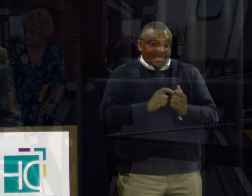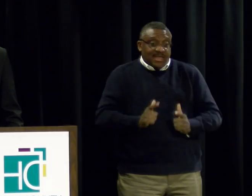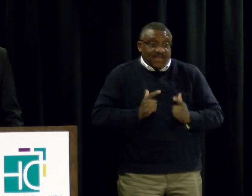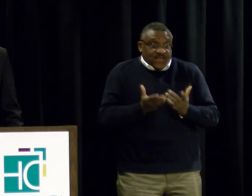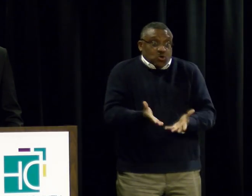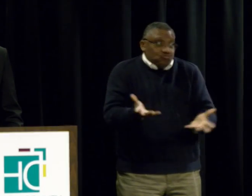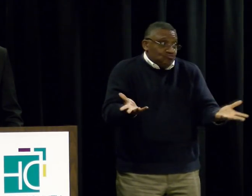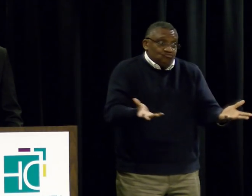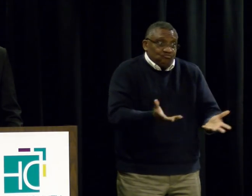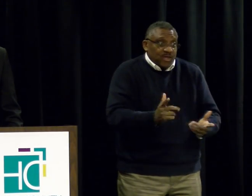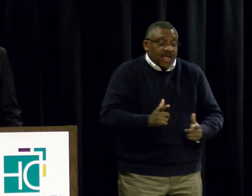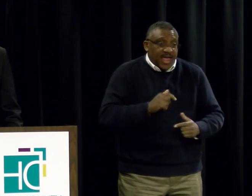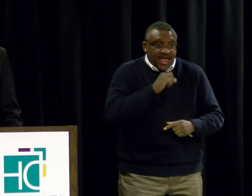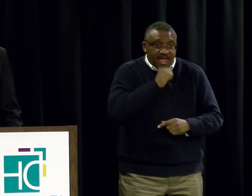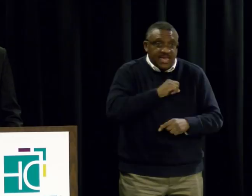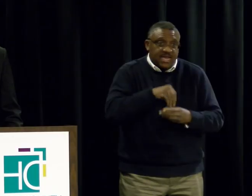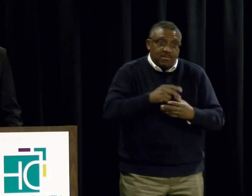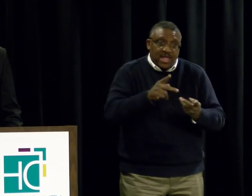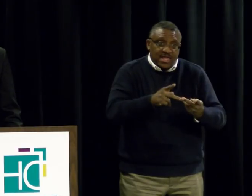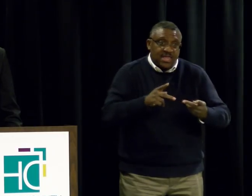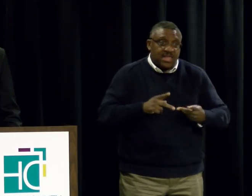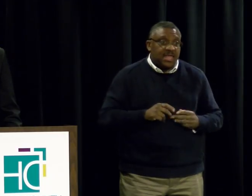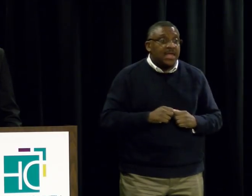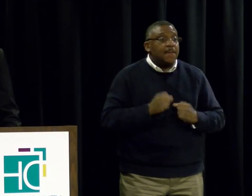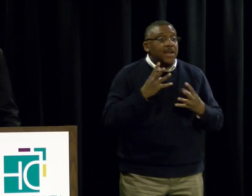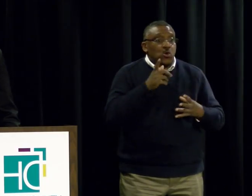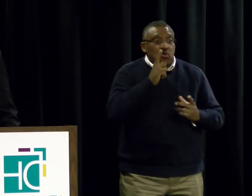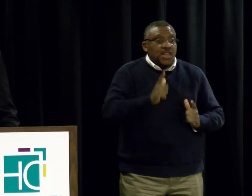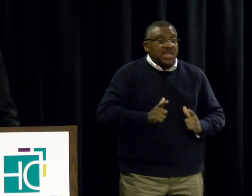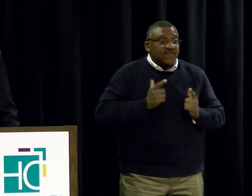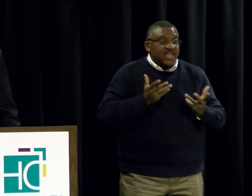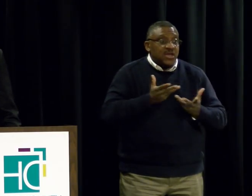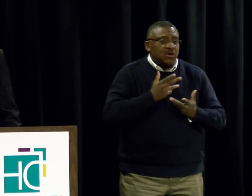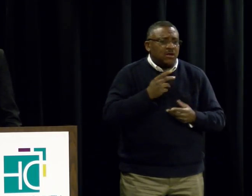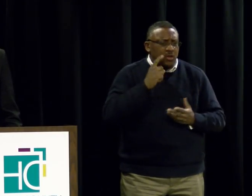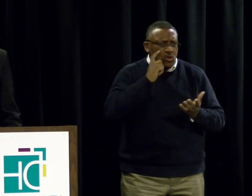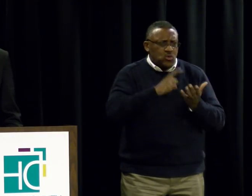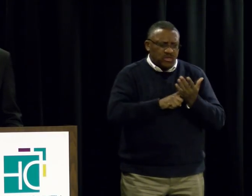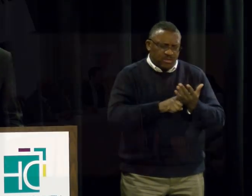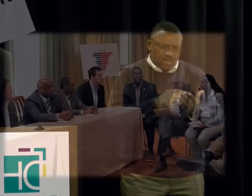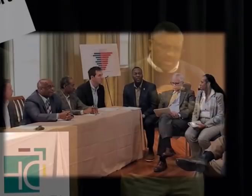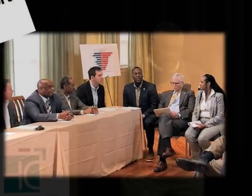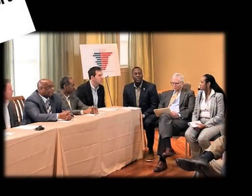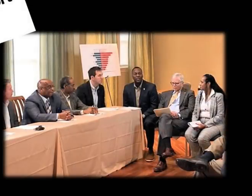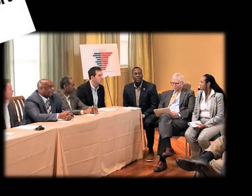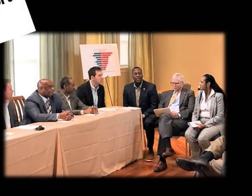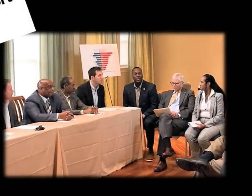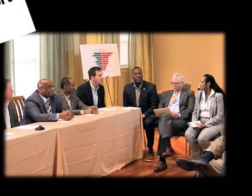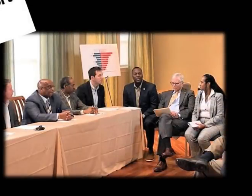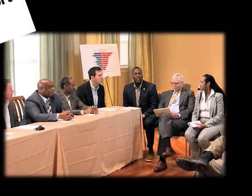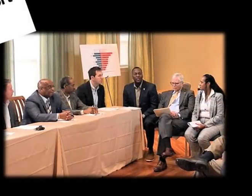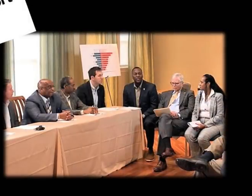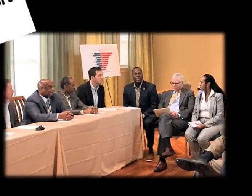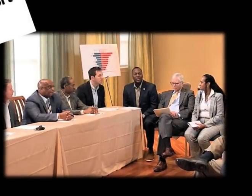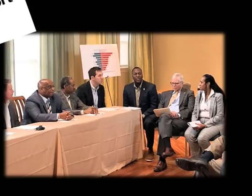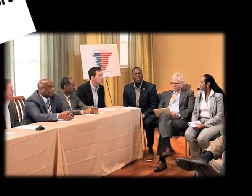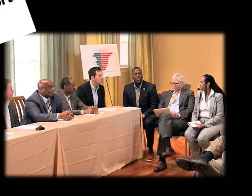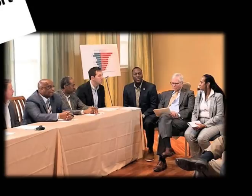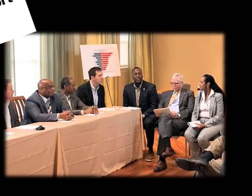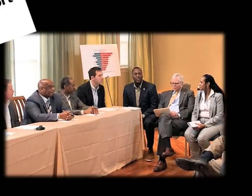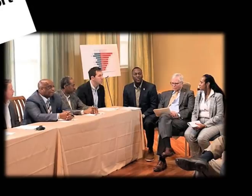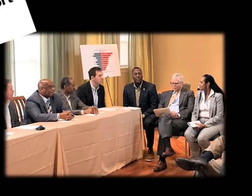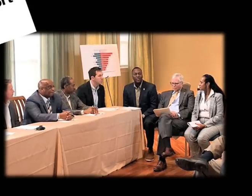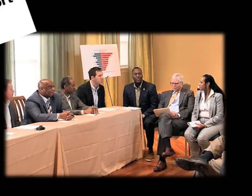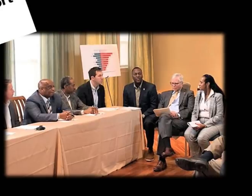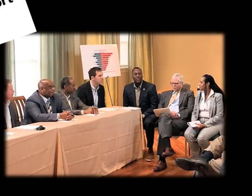residents who are aging in place in Howard County, many are concerned about their prescription drug costs and affordable housing. We're fighting for